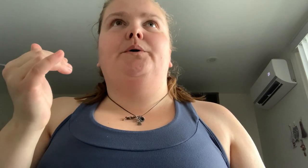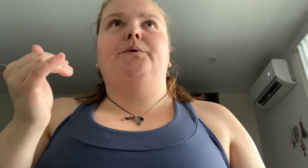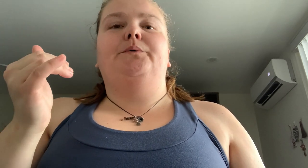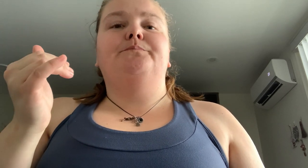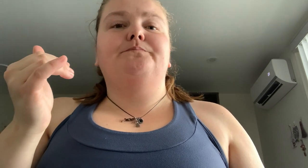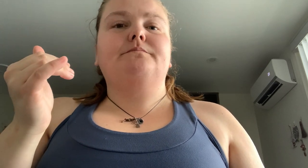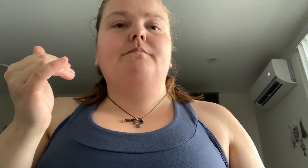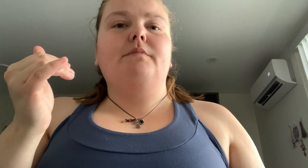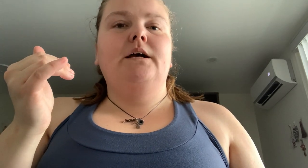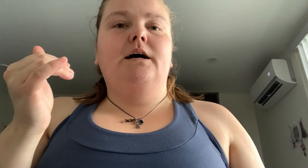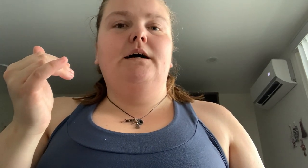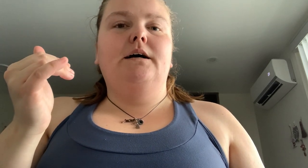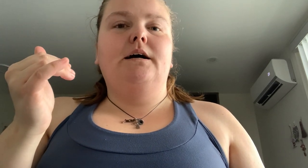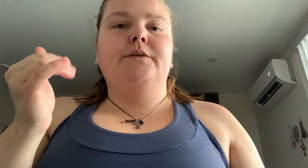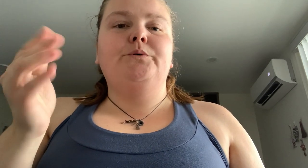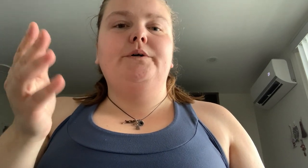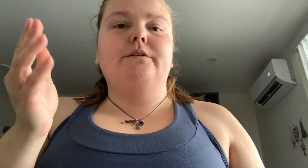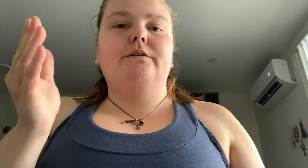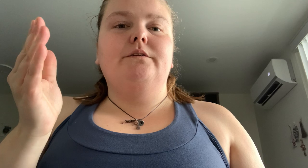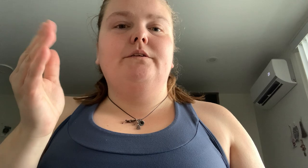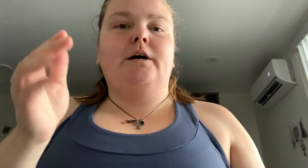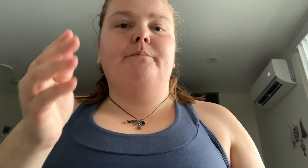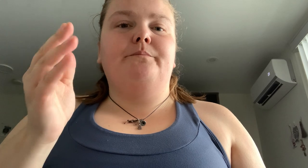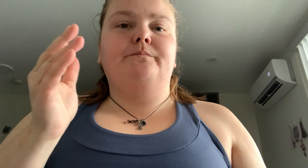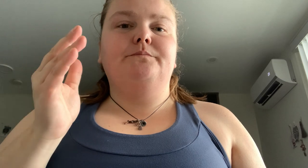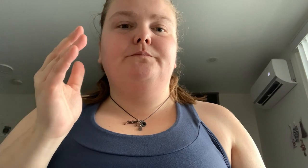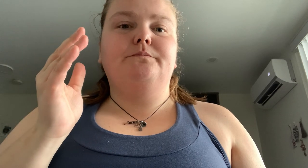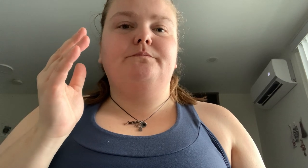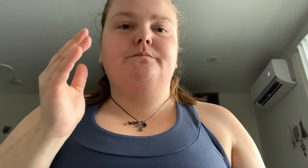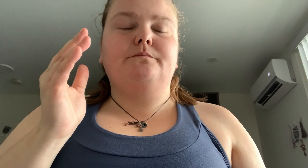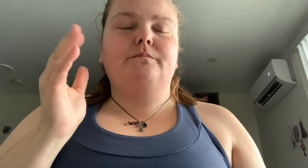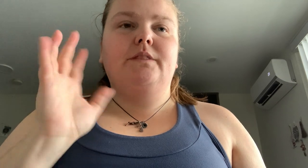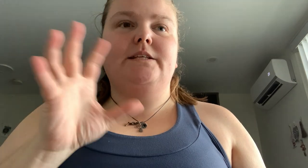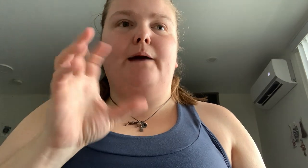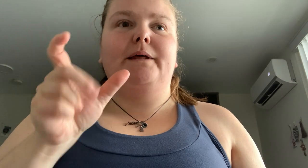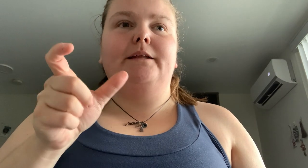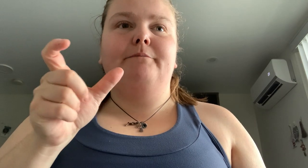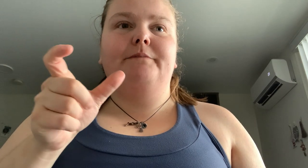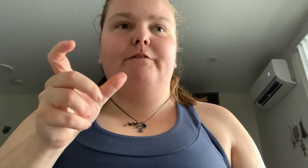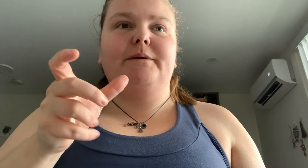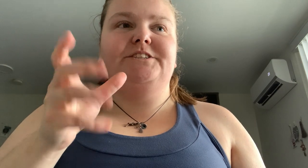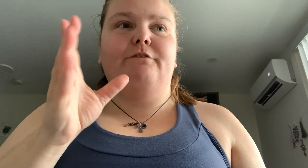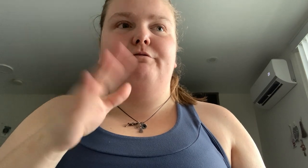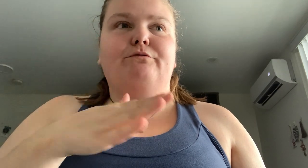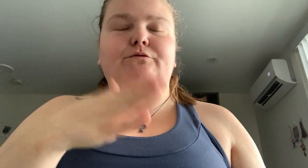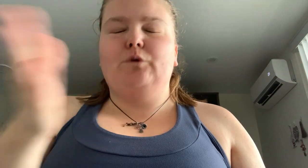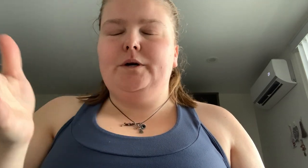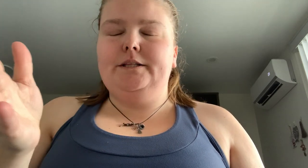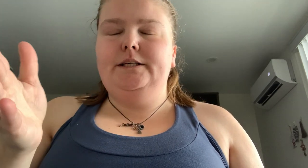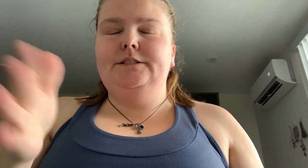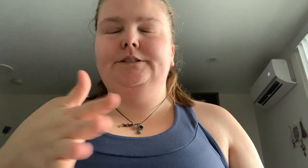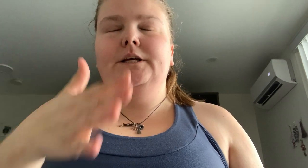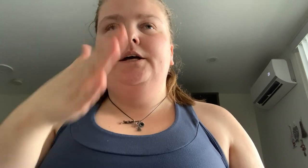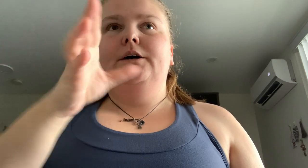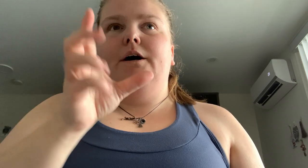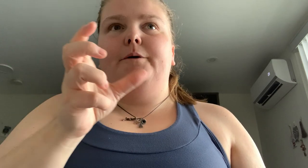I do it, um, the timeline I can give you myself for these, um,